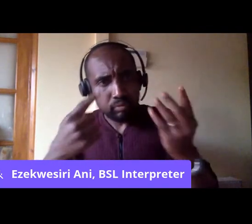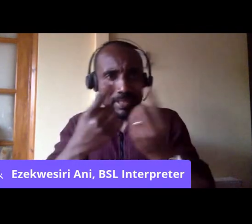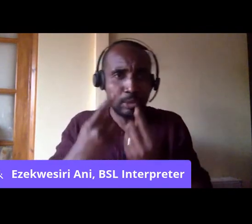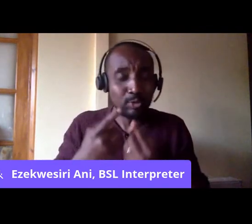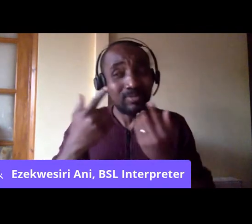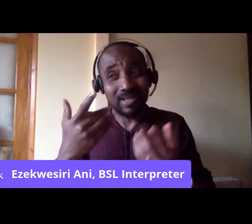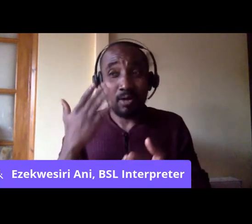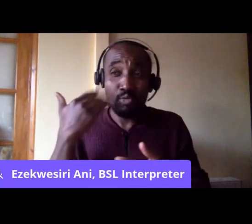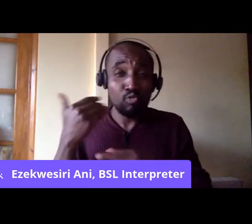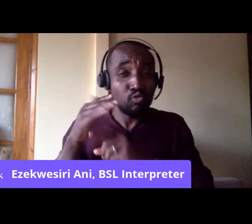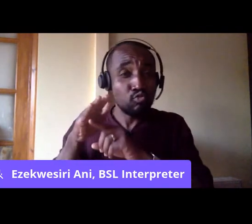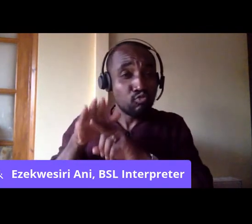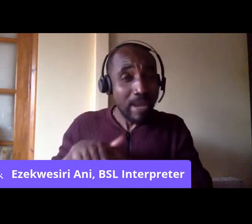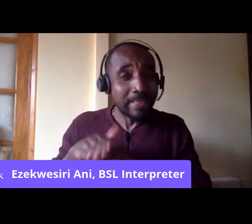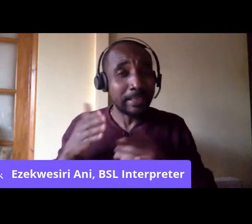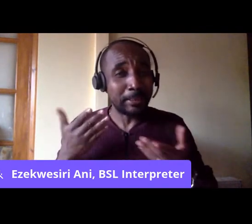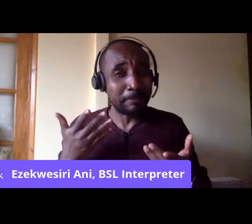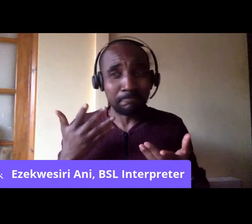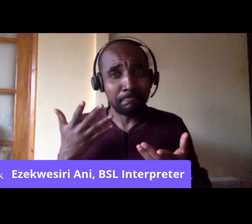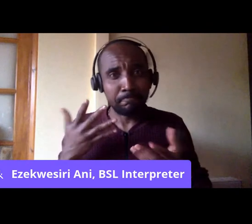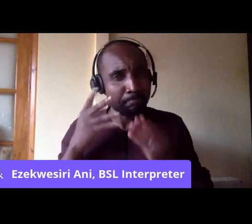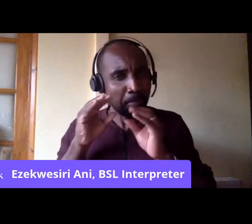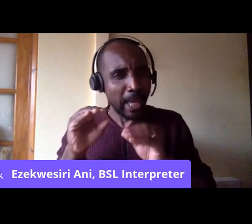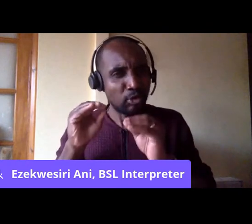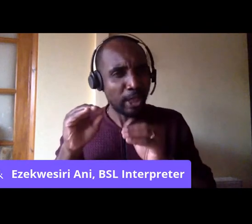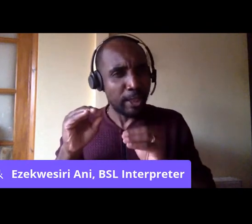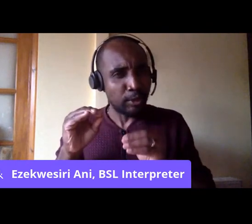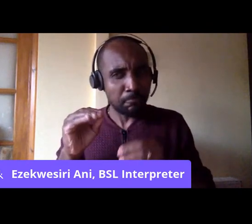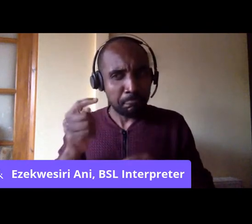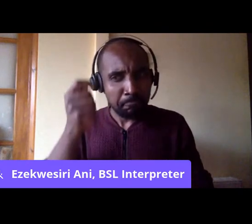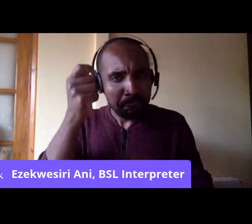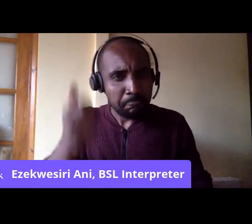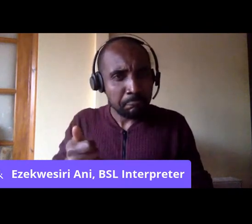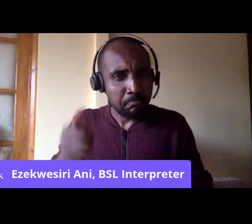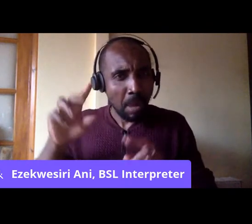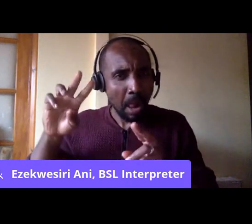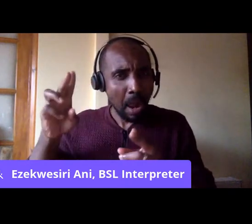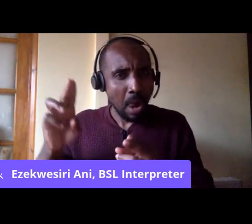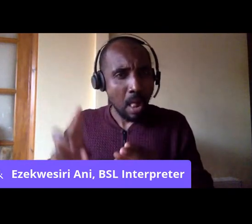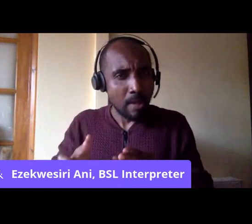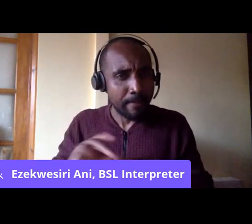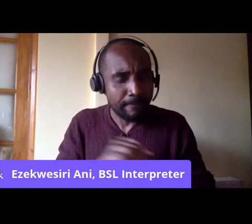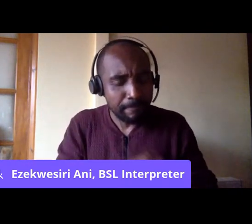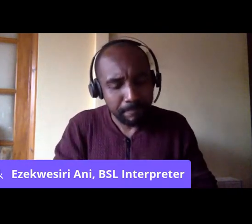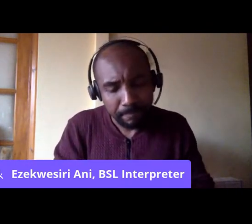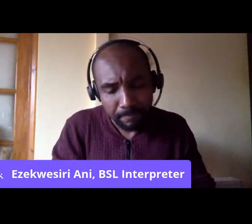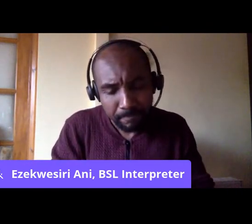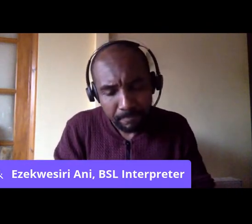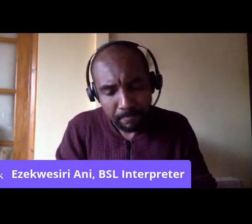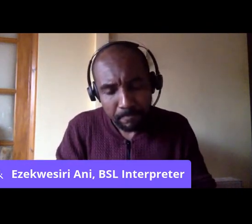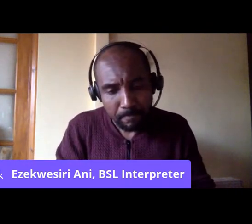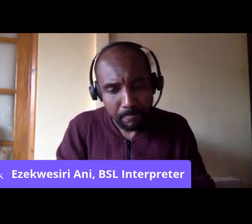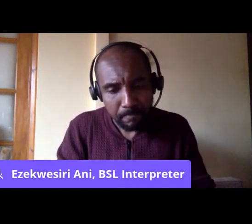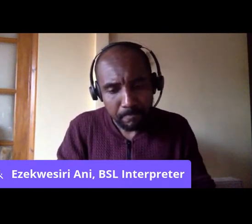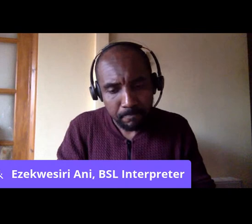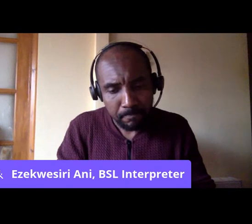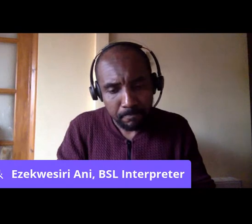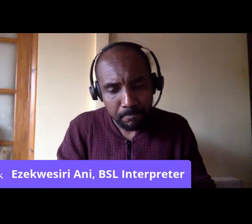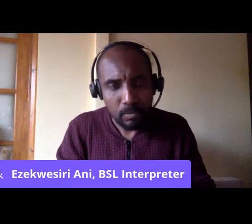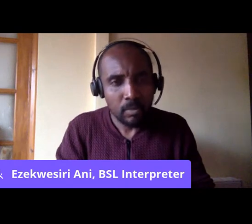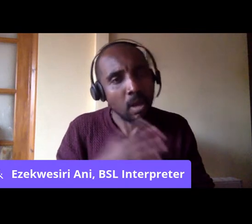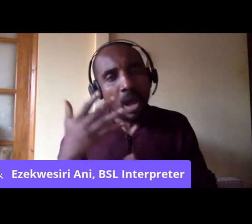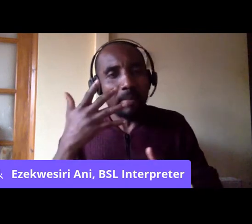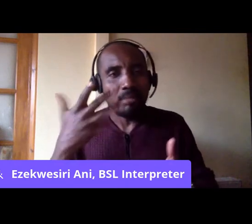really dwindled. And I'm not on the whole in favor of this whole unconscious bias